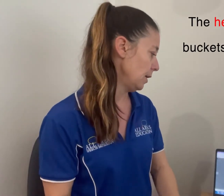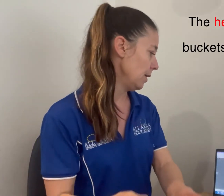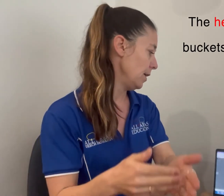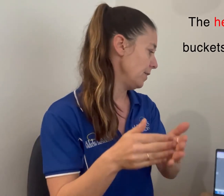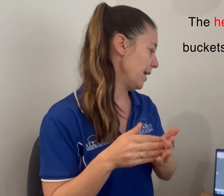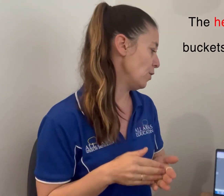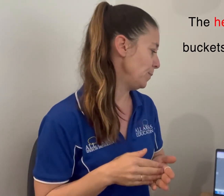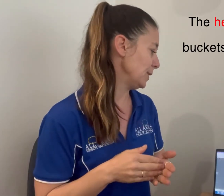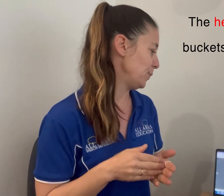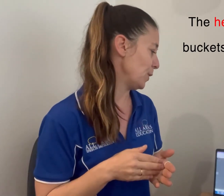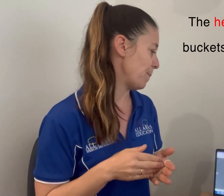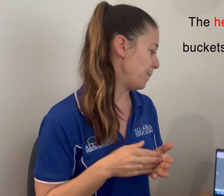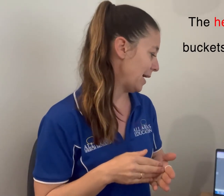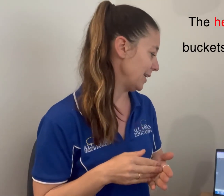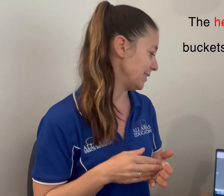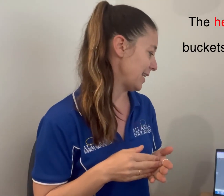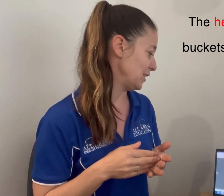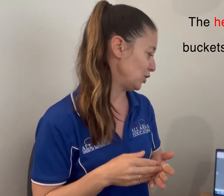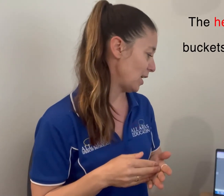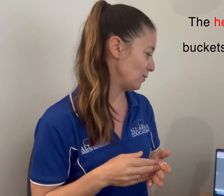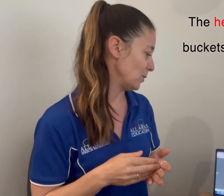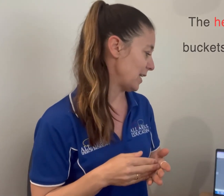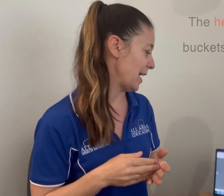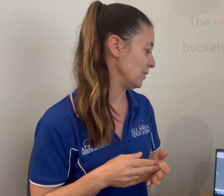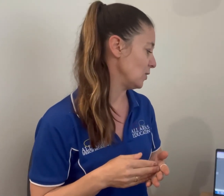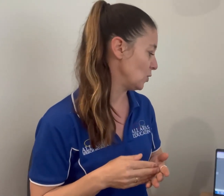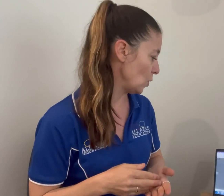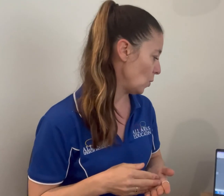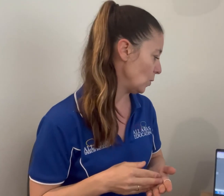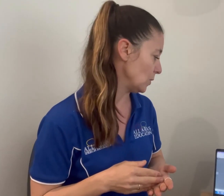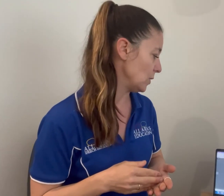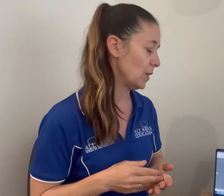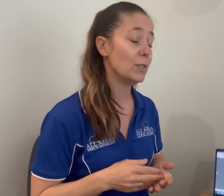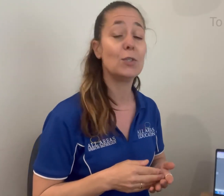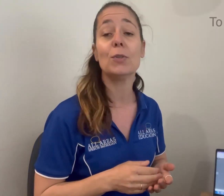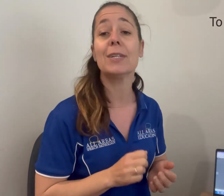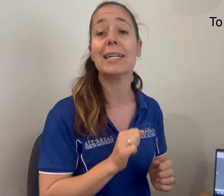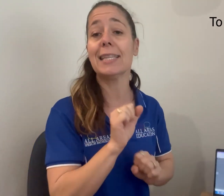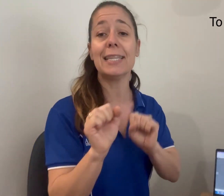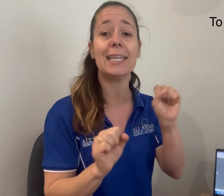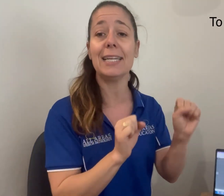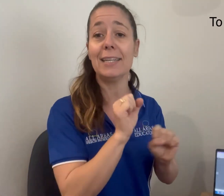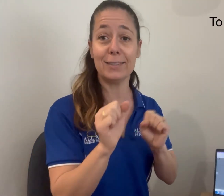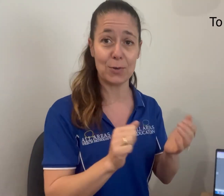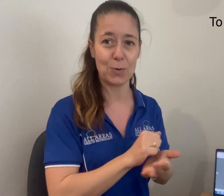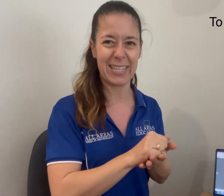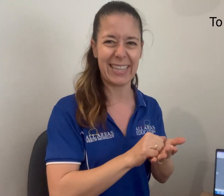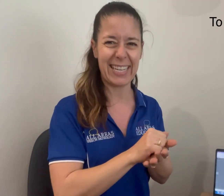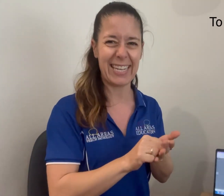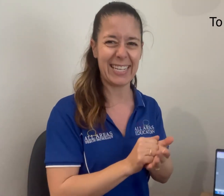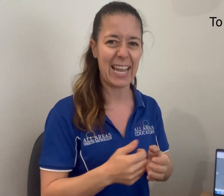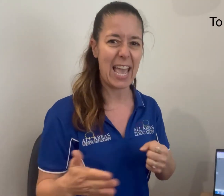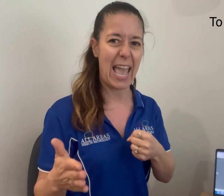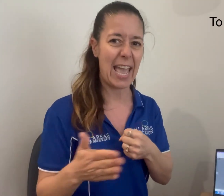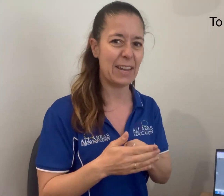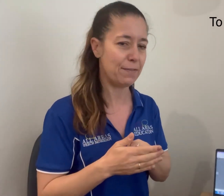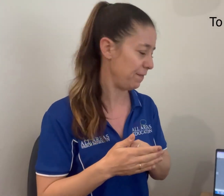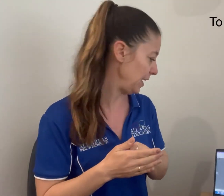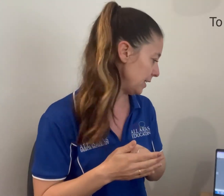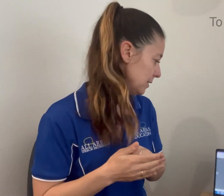The helpers bought buckets and shovels and saws to clean or clean and fix.